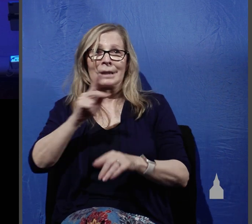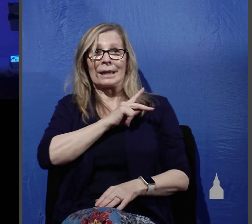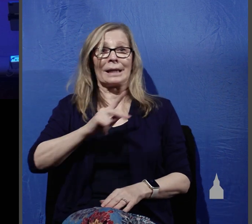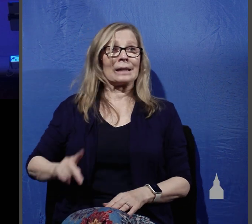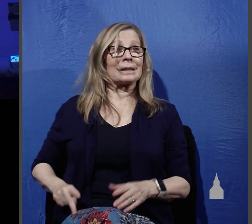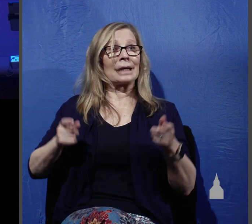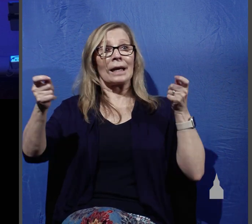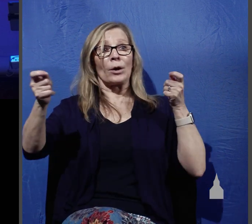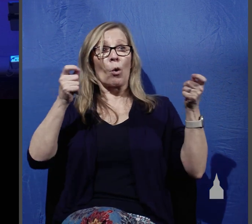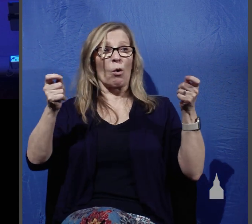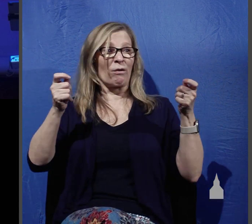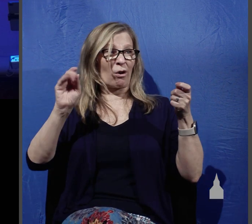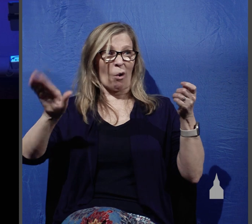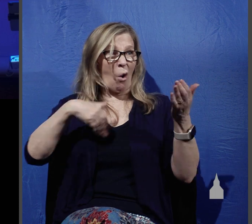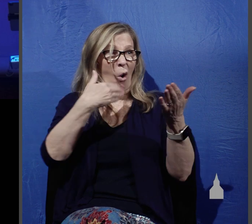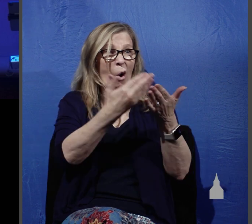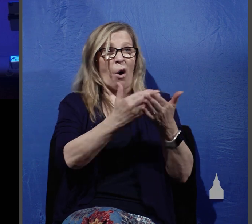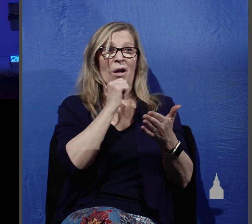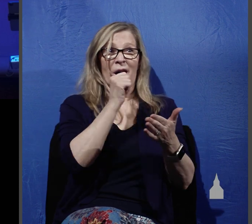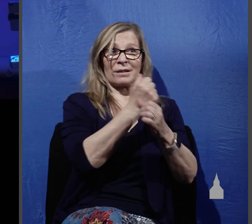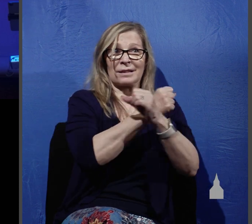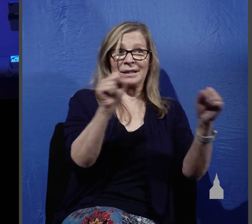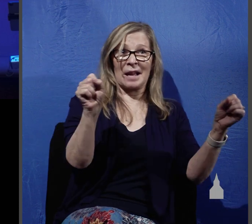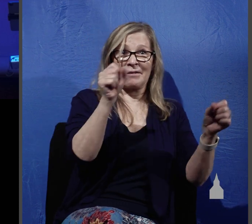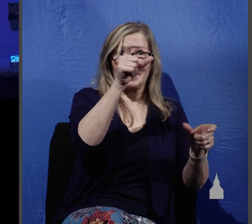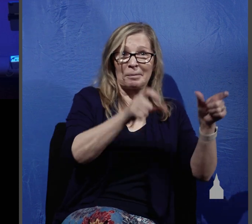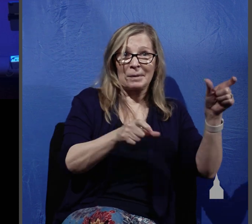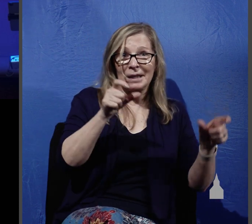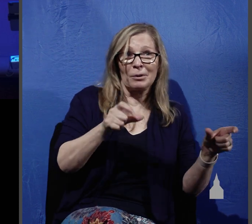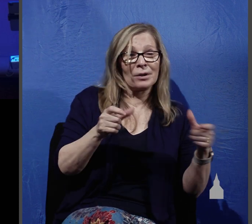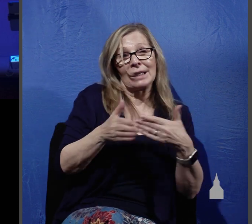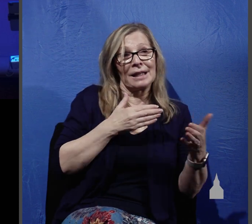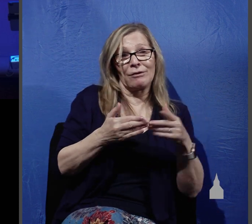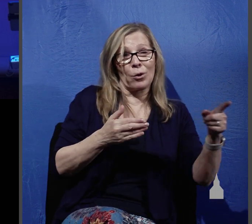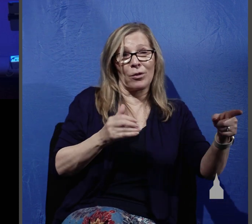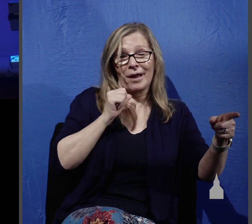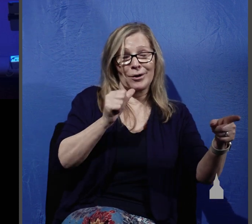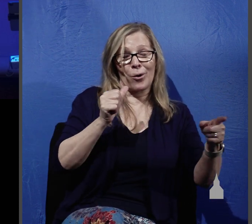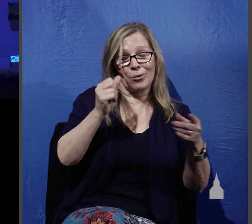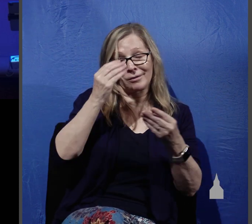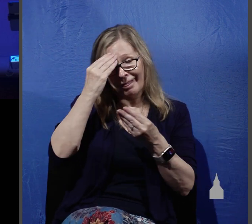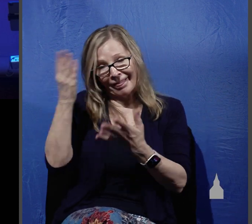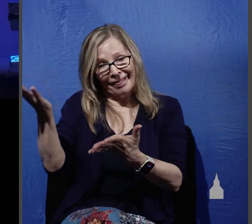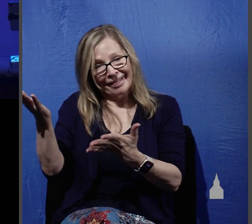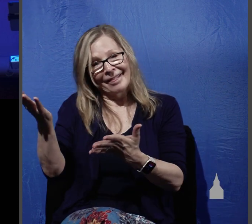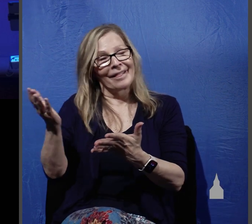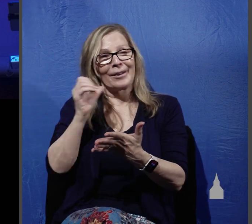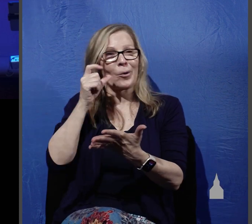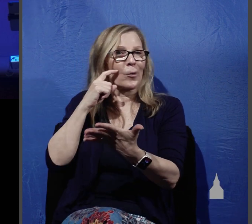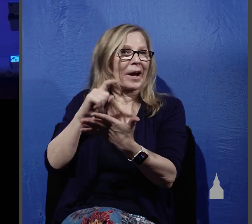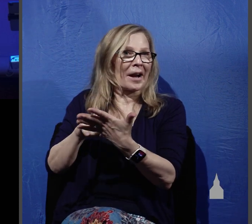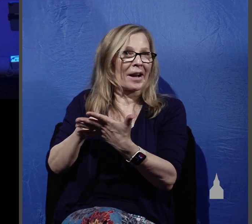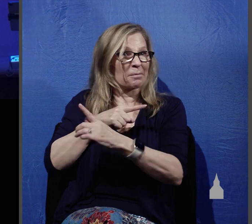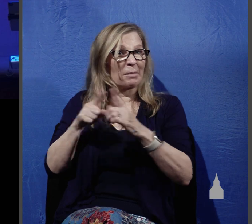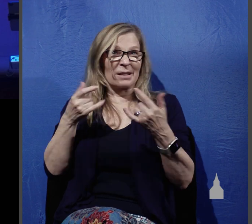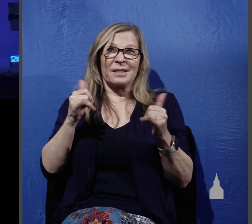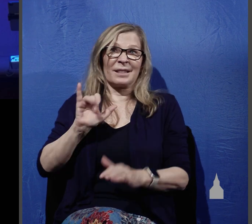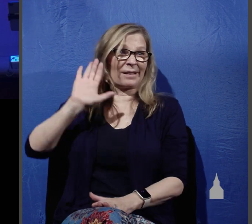recognize him. But he still is king and it's his kingdom. However, the way Jesus is using